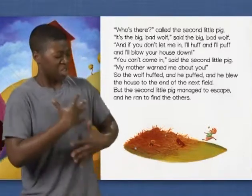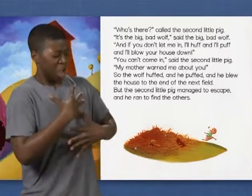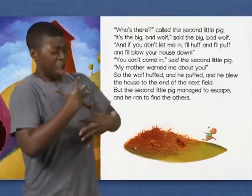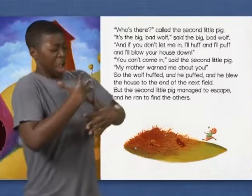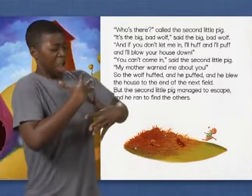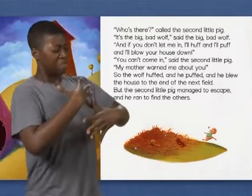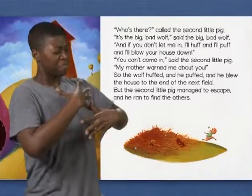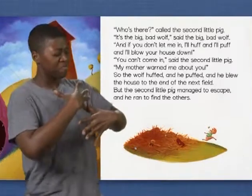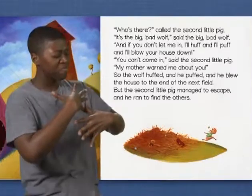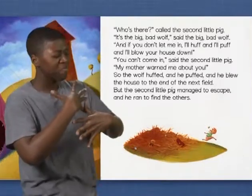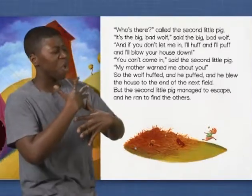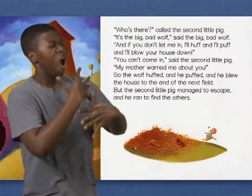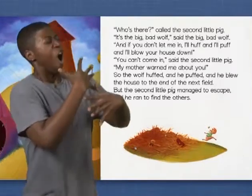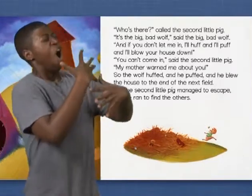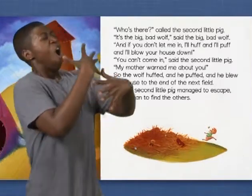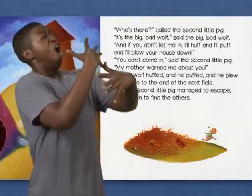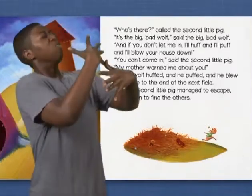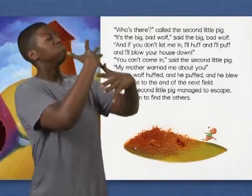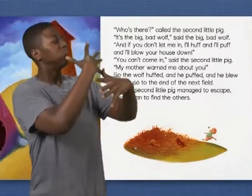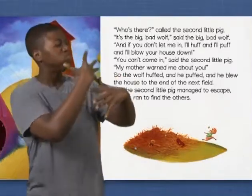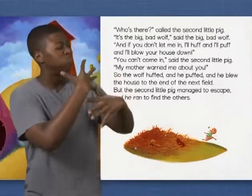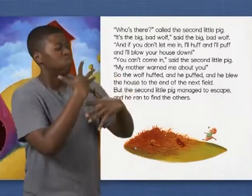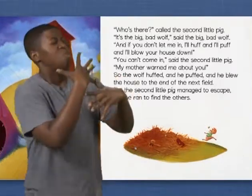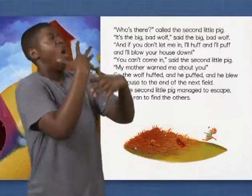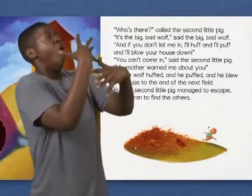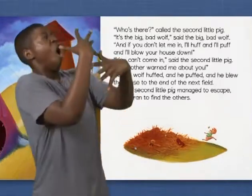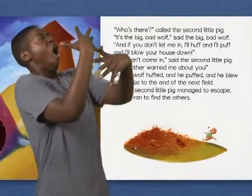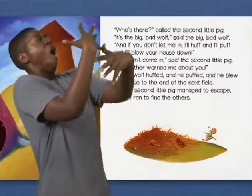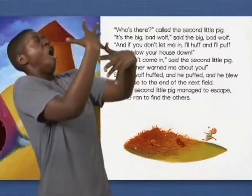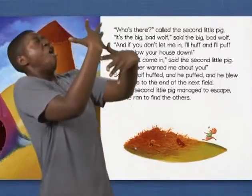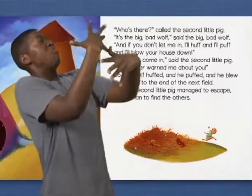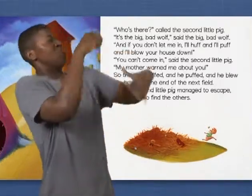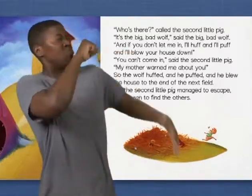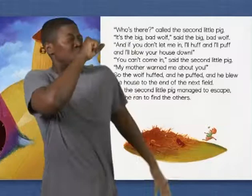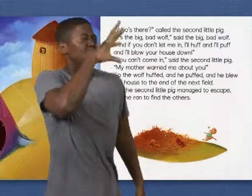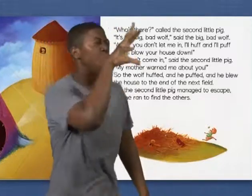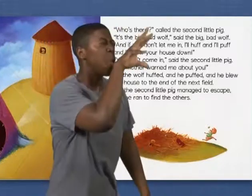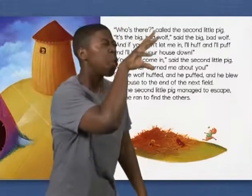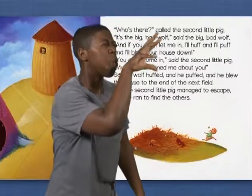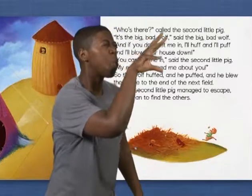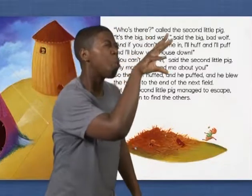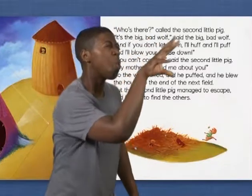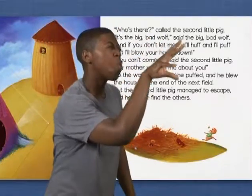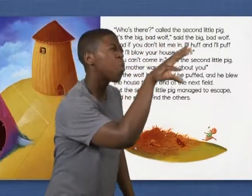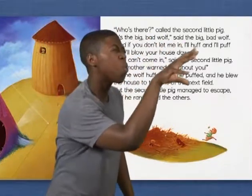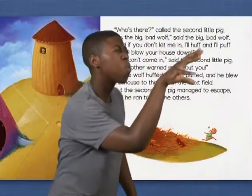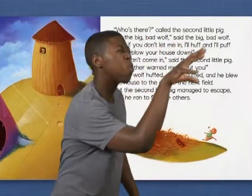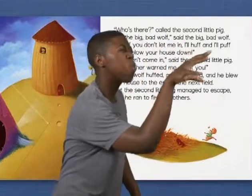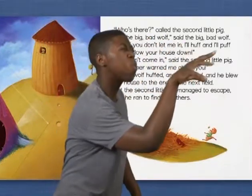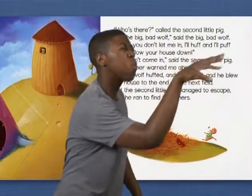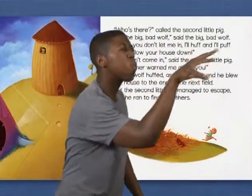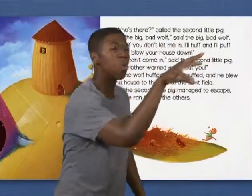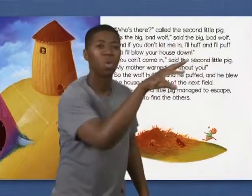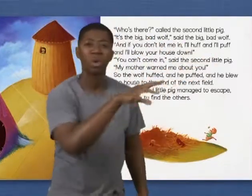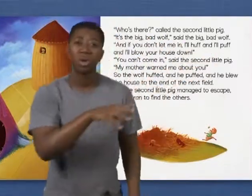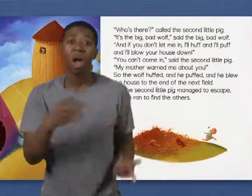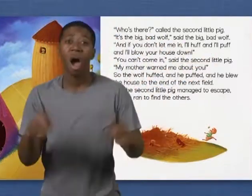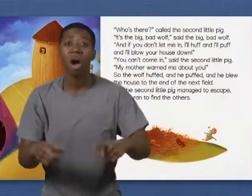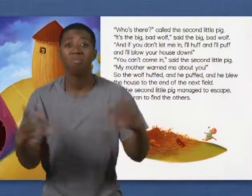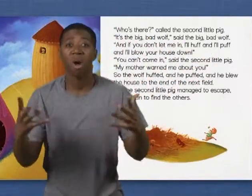So the wolf huffed and he puffed and he blew the house to the end of the next field.